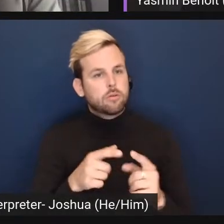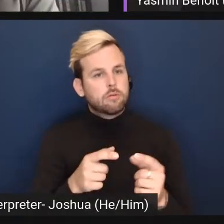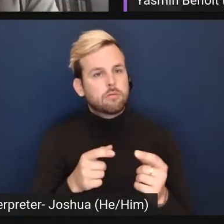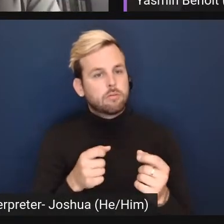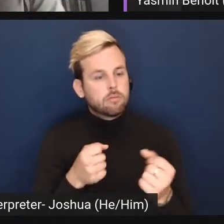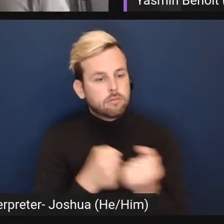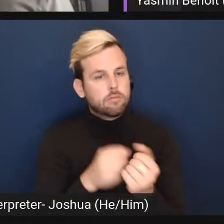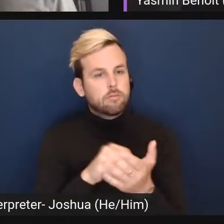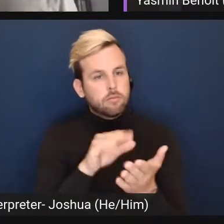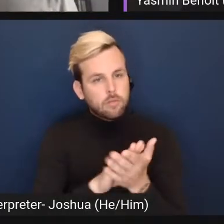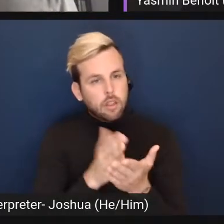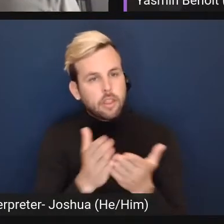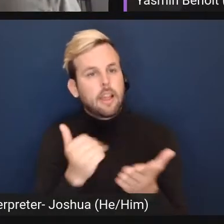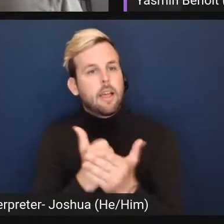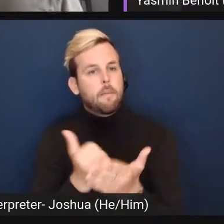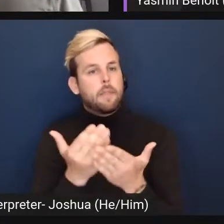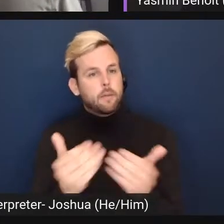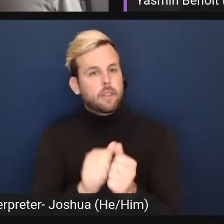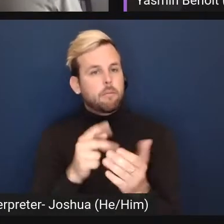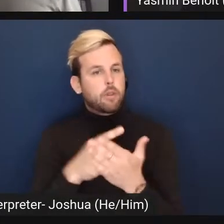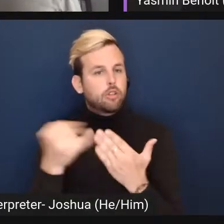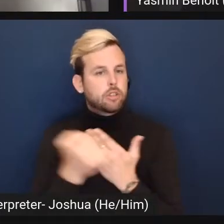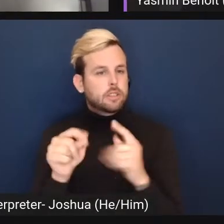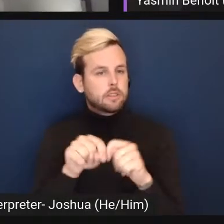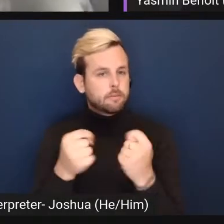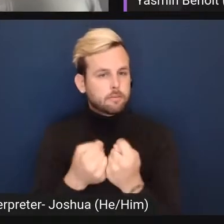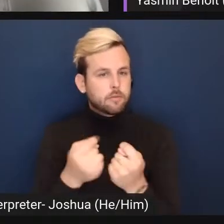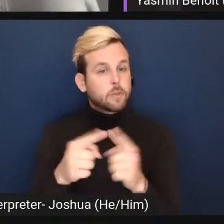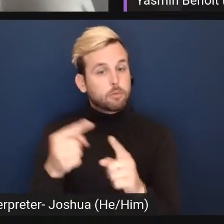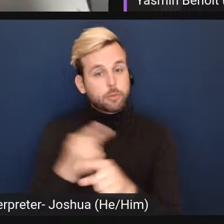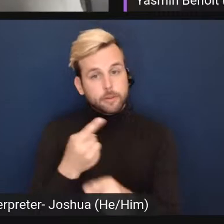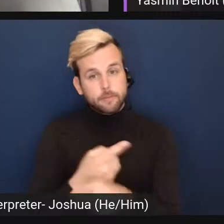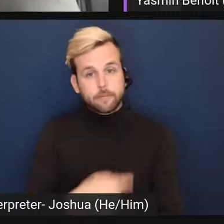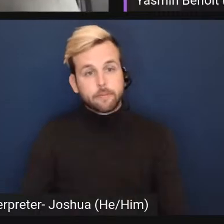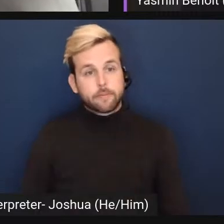or help things, including things the project team is doing when it's appropriate.